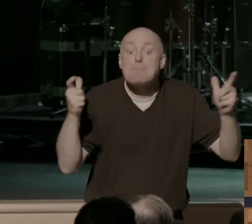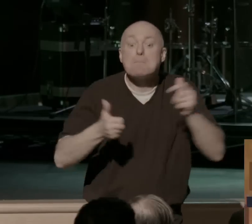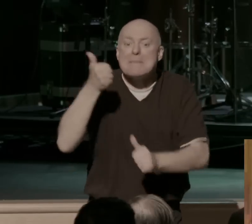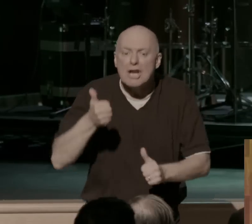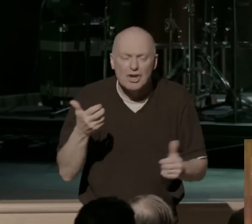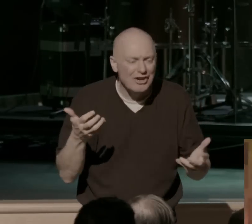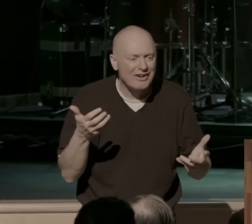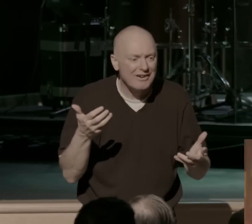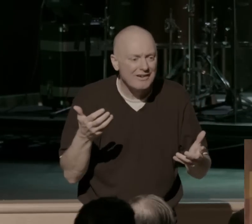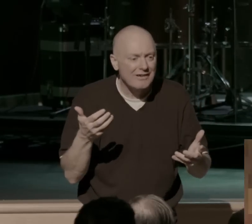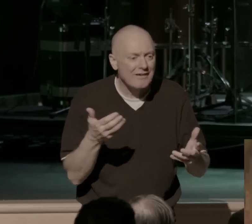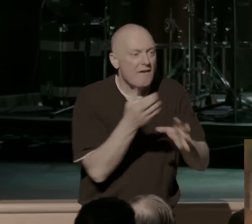freedom from sin.